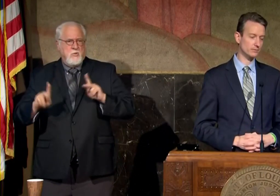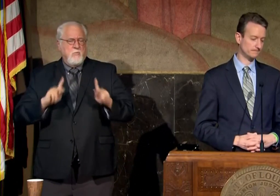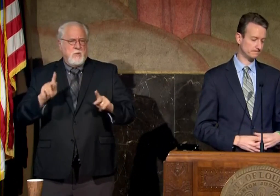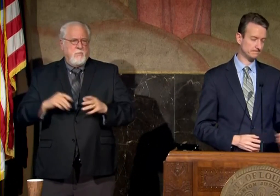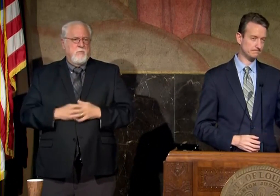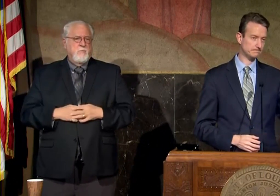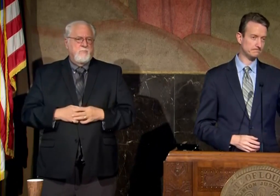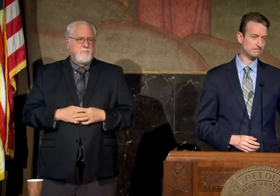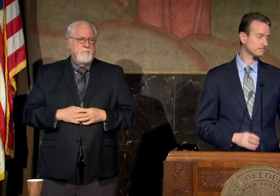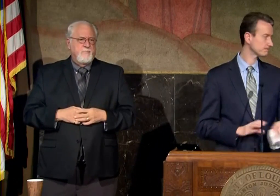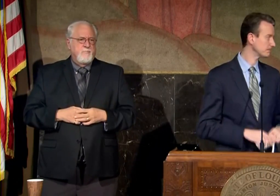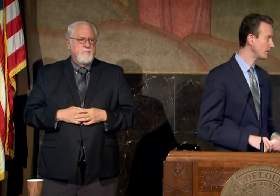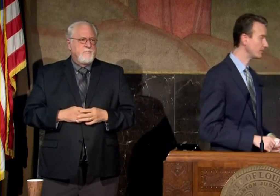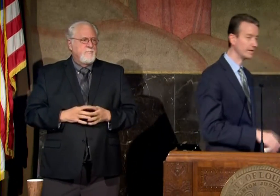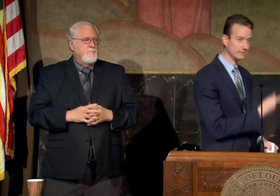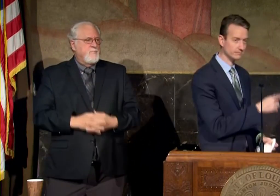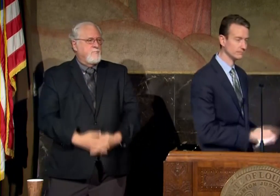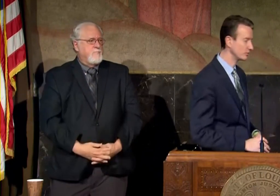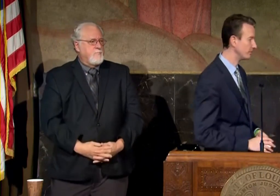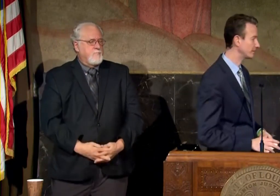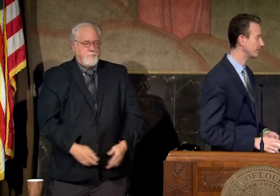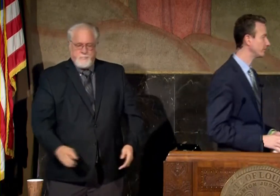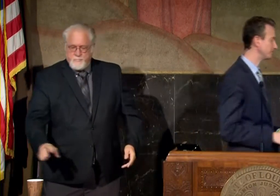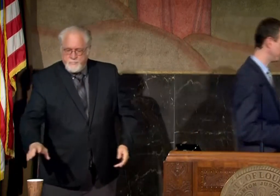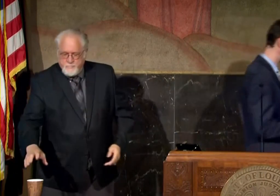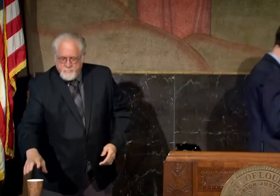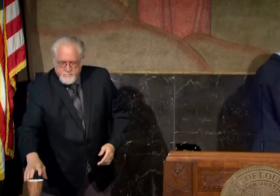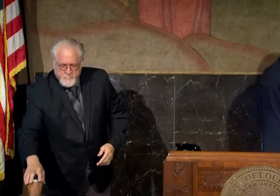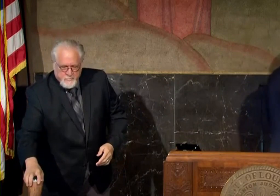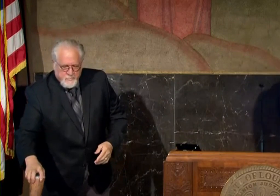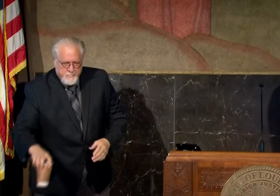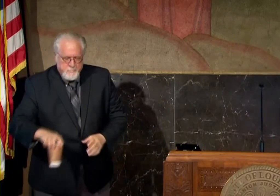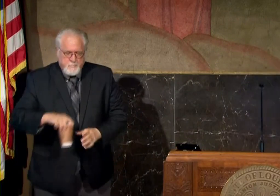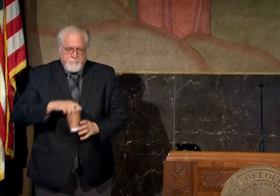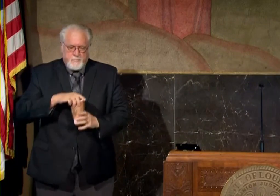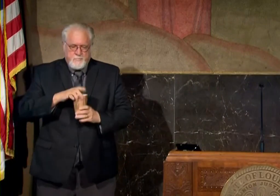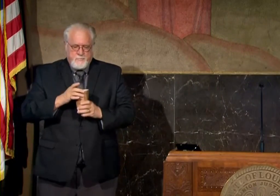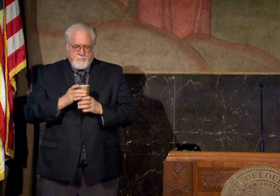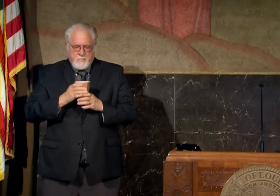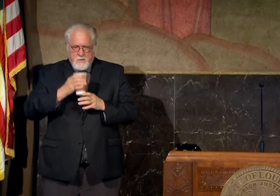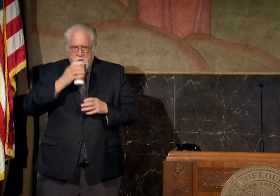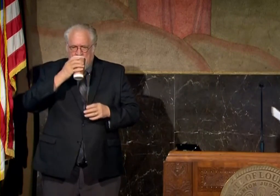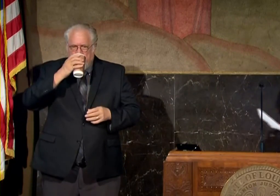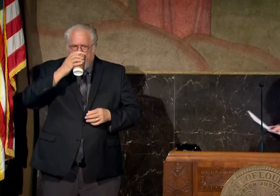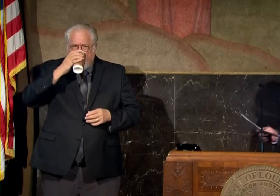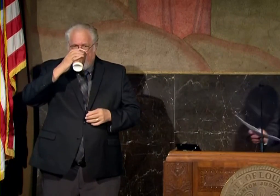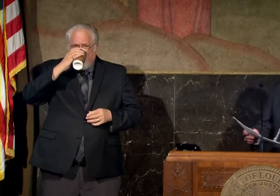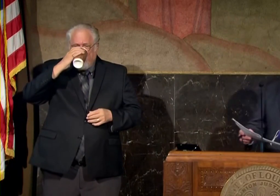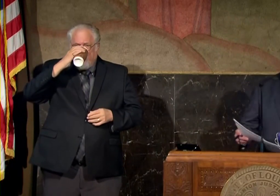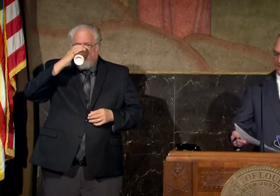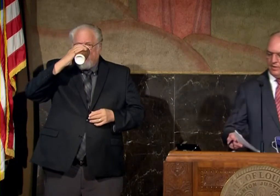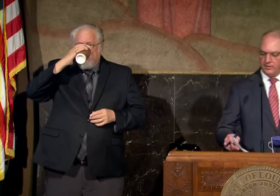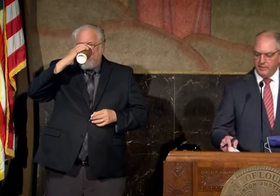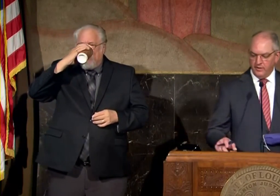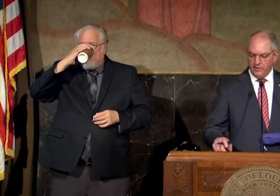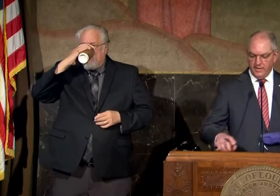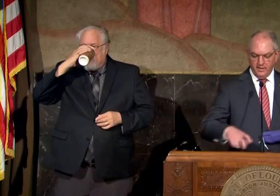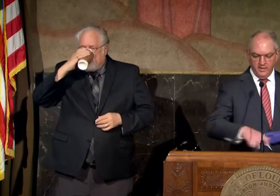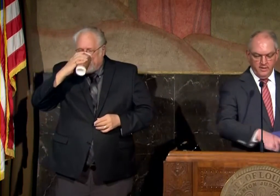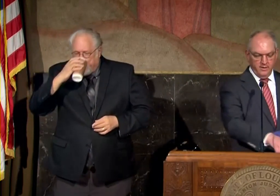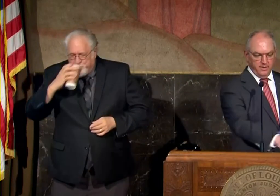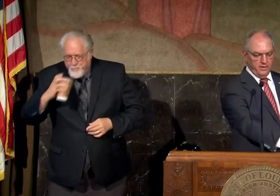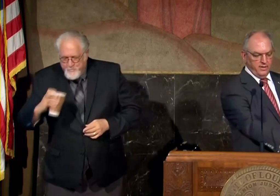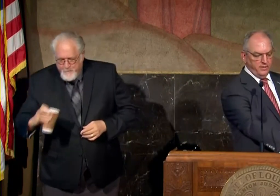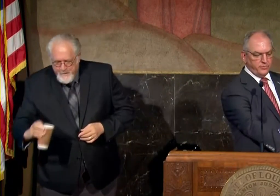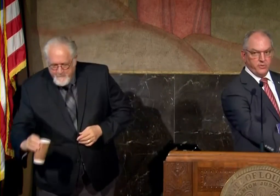possible and with that turn it back to the governor thank you dr b and